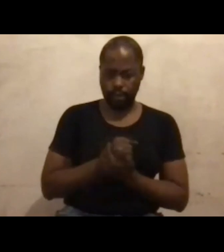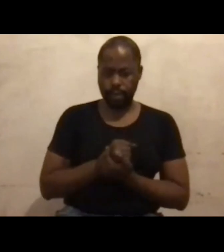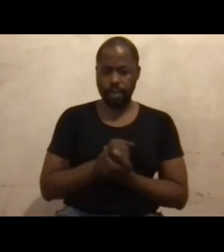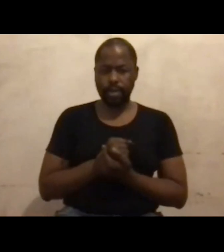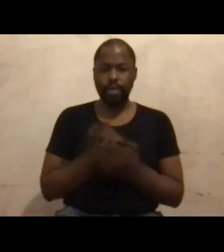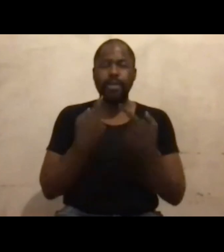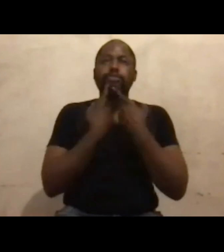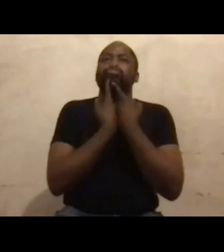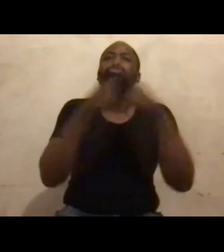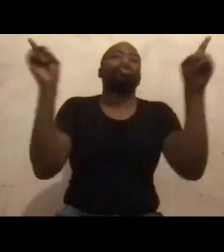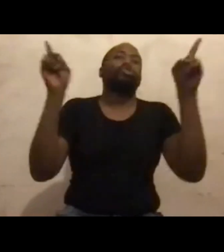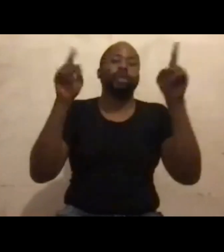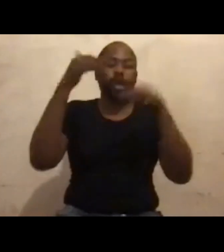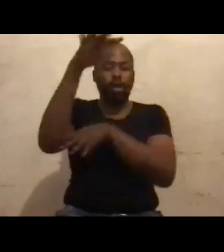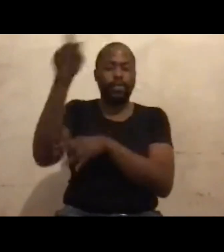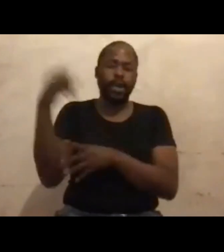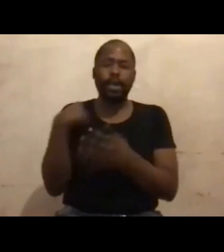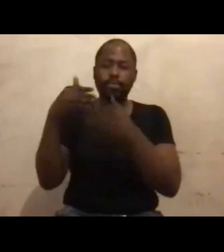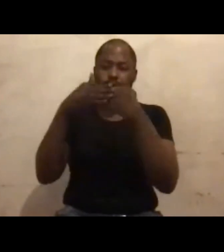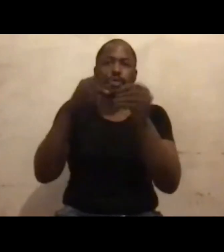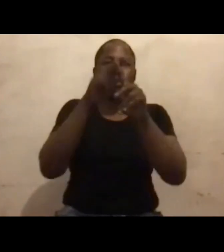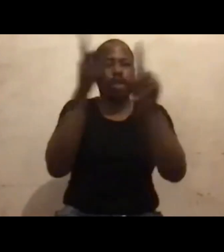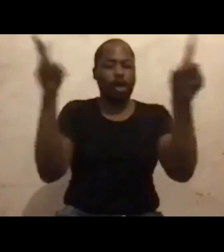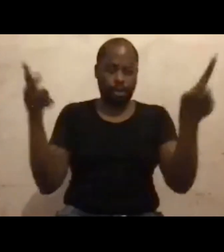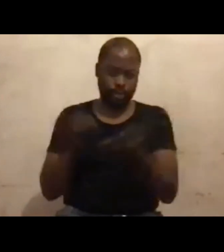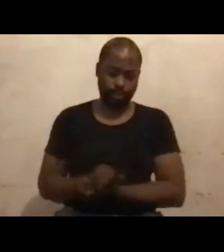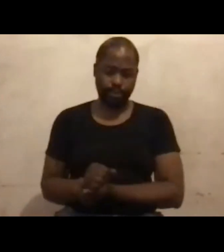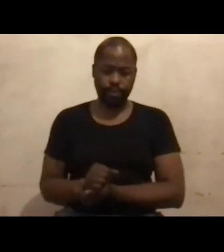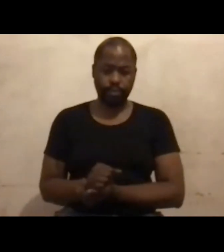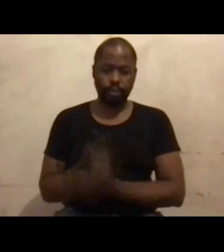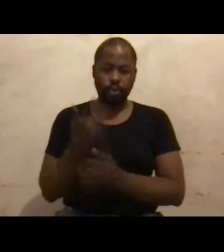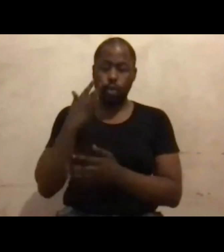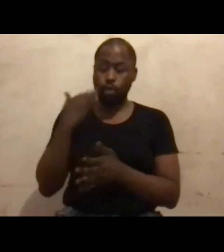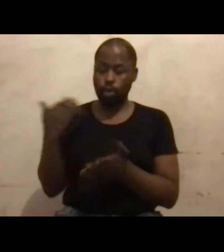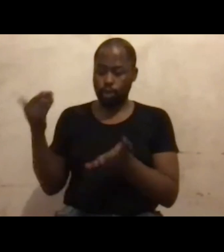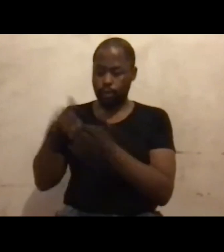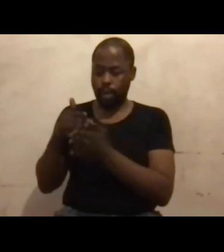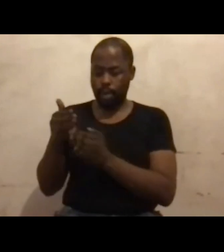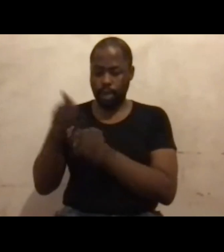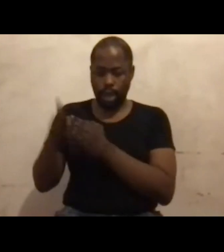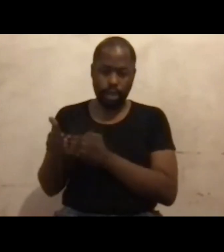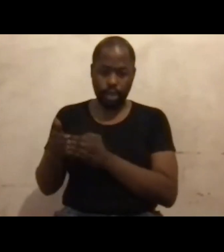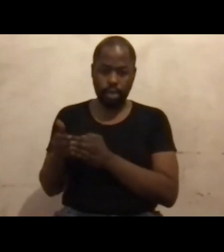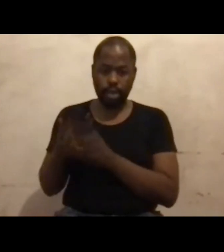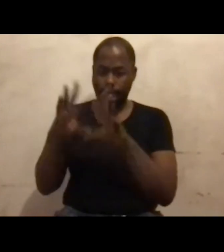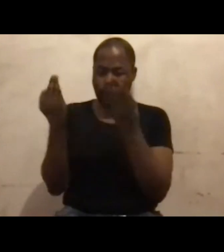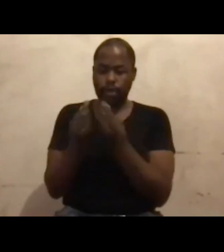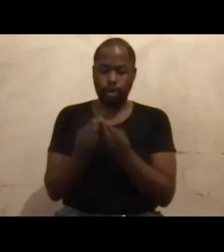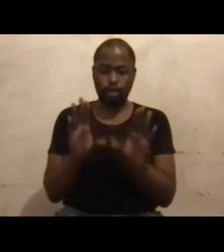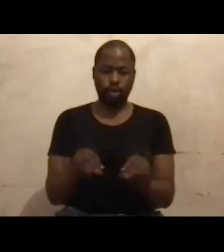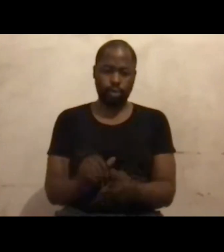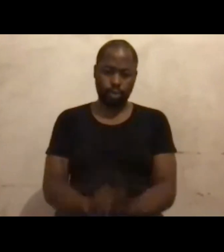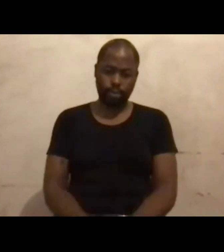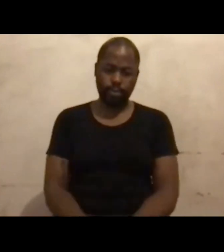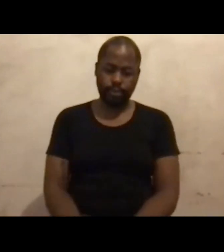others. And then we run empty. And when we have run empty, all action stops, all activism